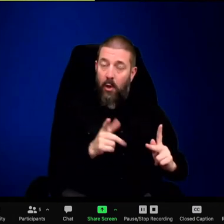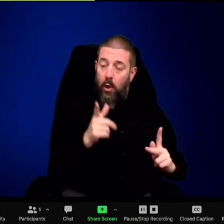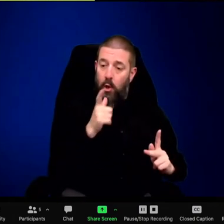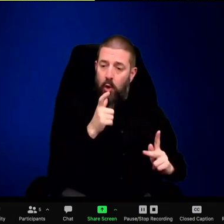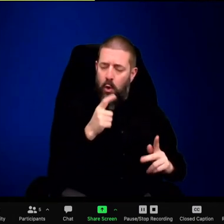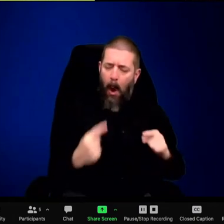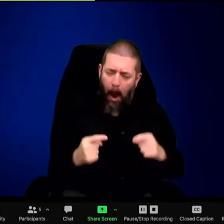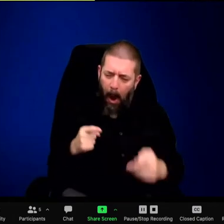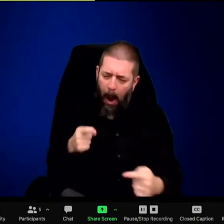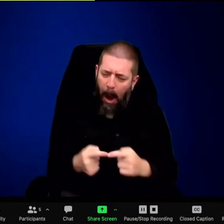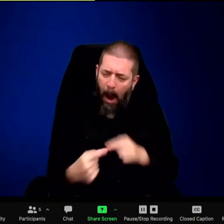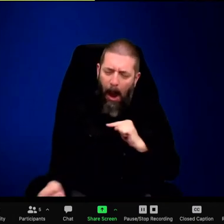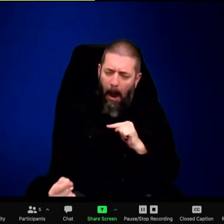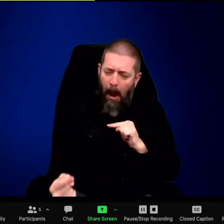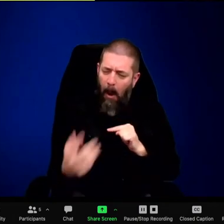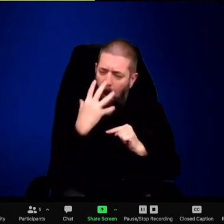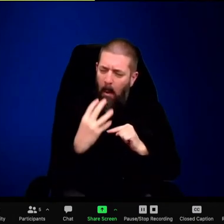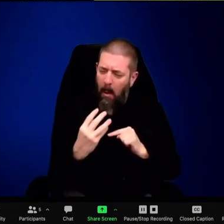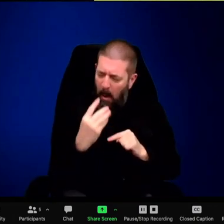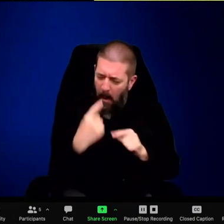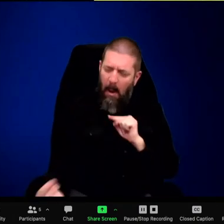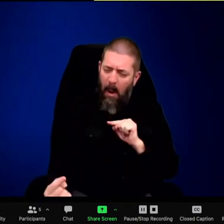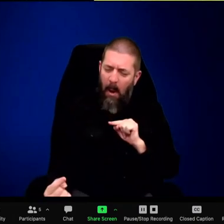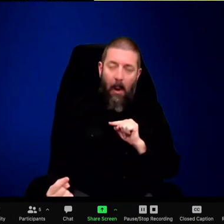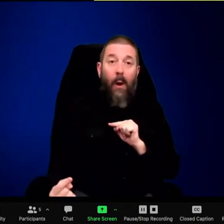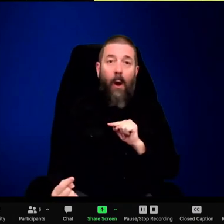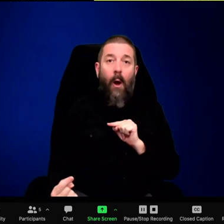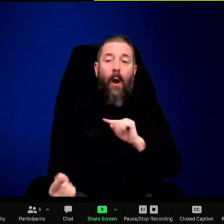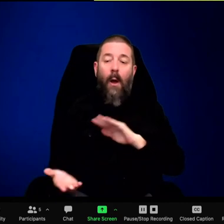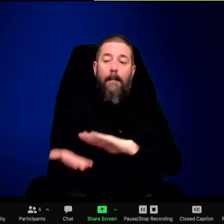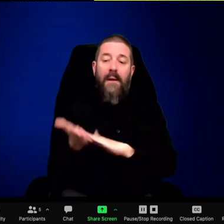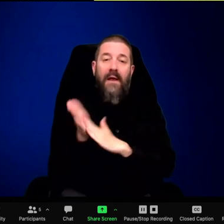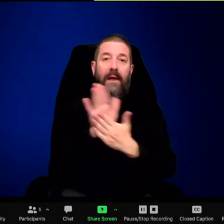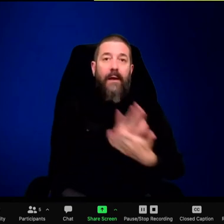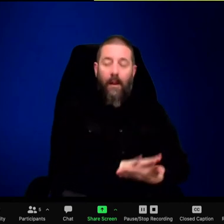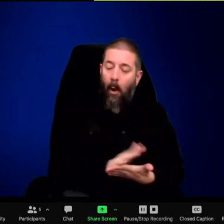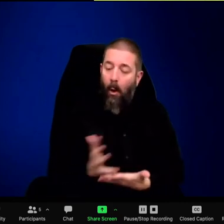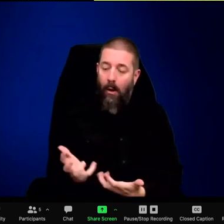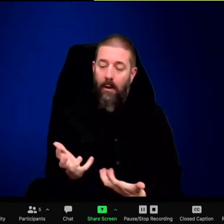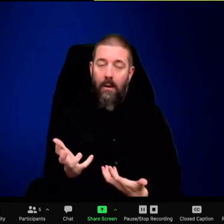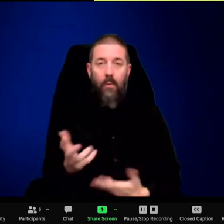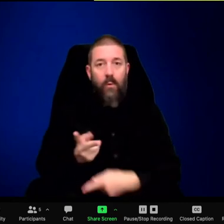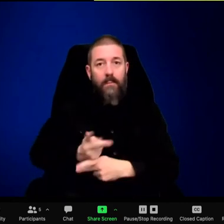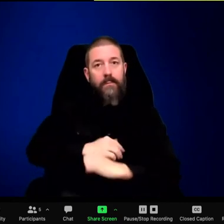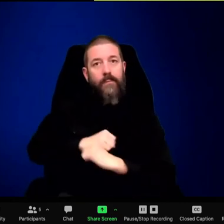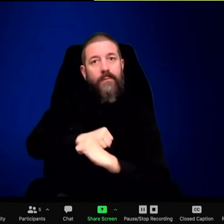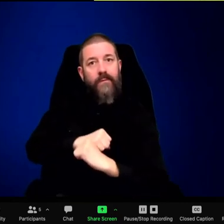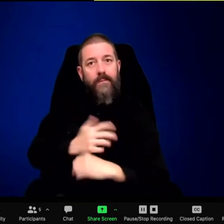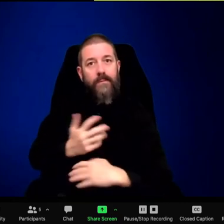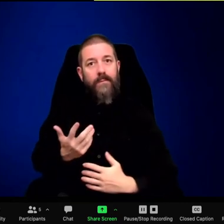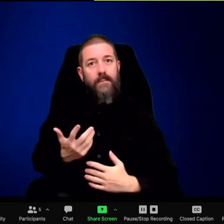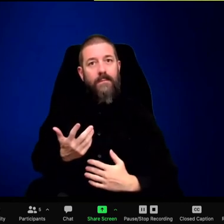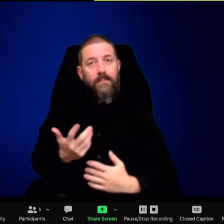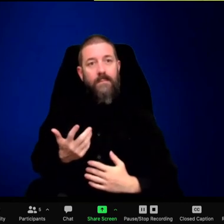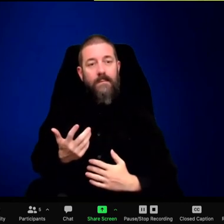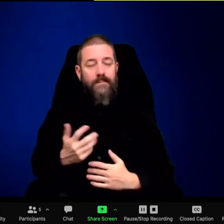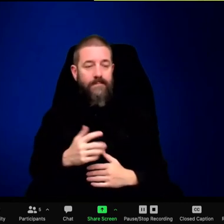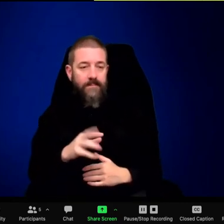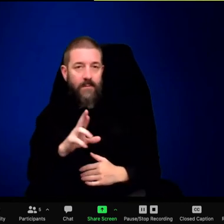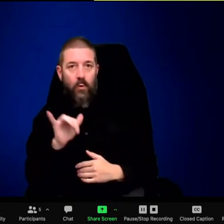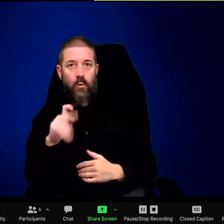familiar with the road that goes uphill, just a little bit west of Tower, it's kind of the first place where you can pull off. I think that's called